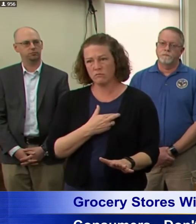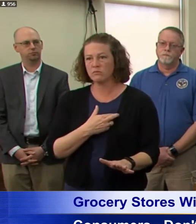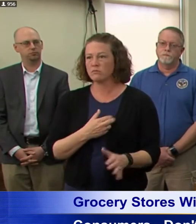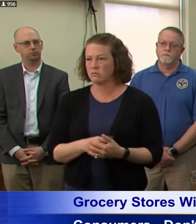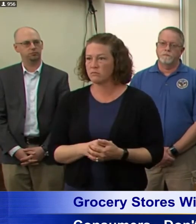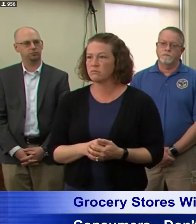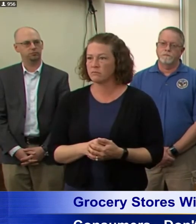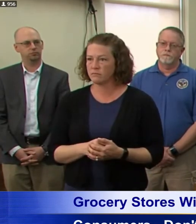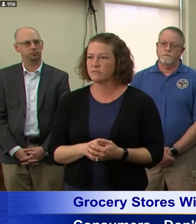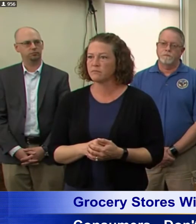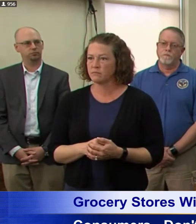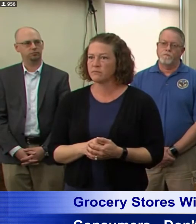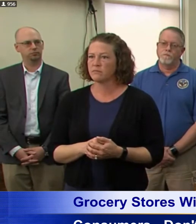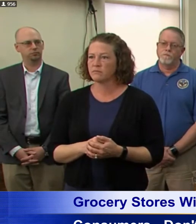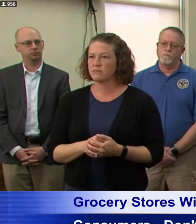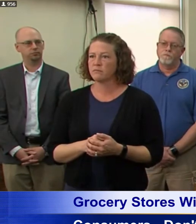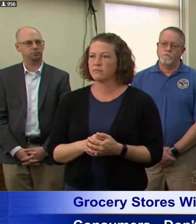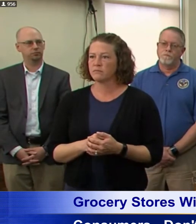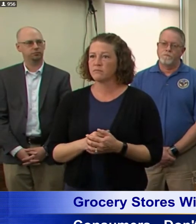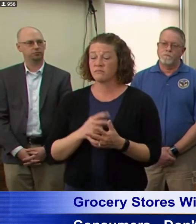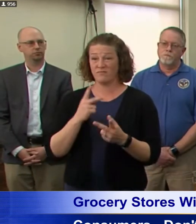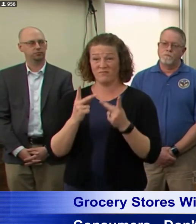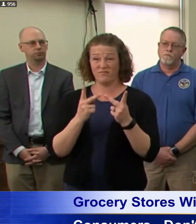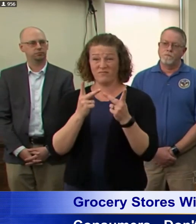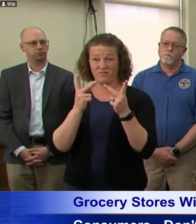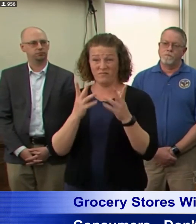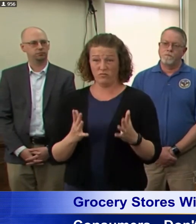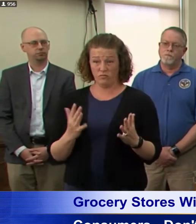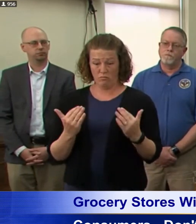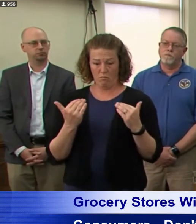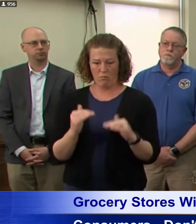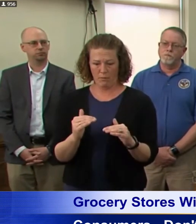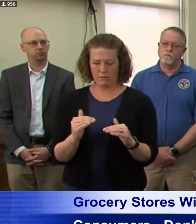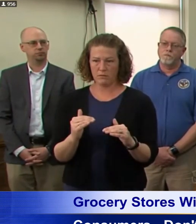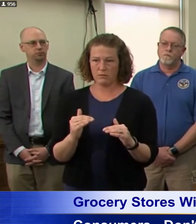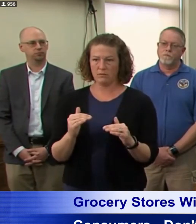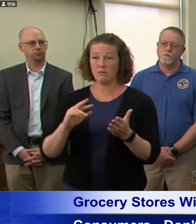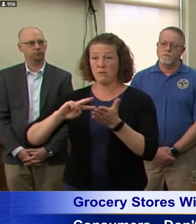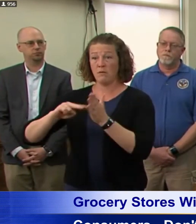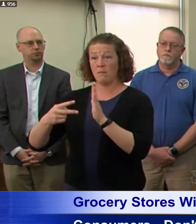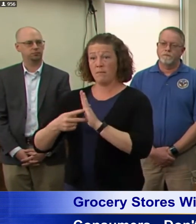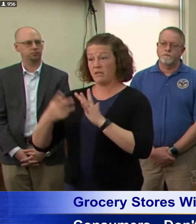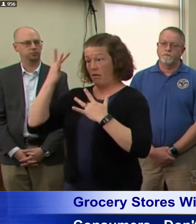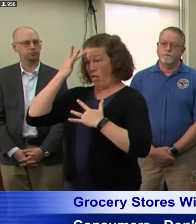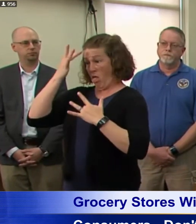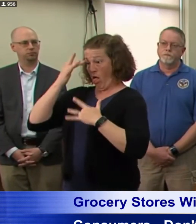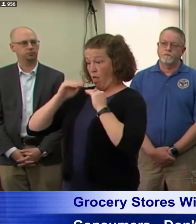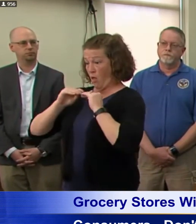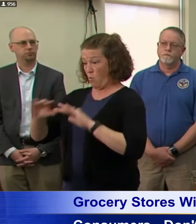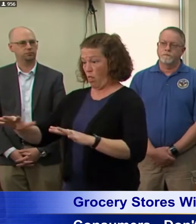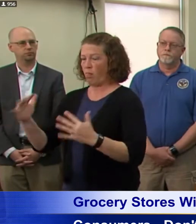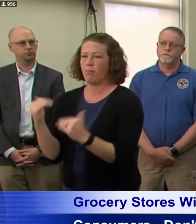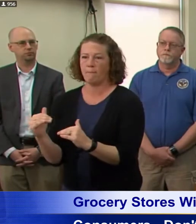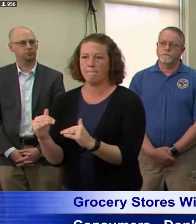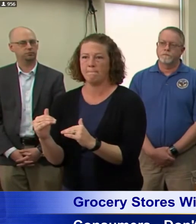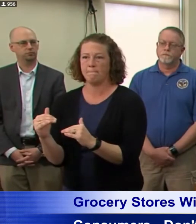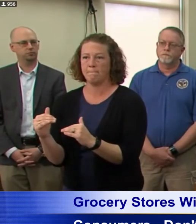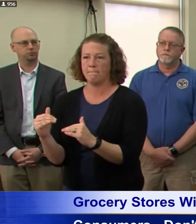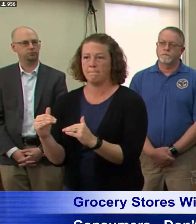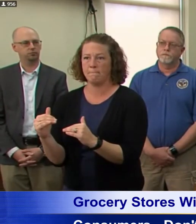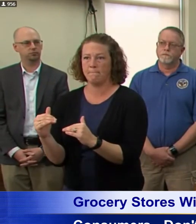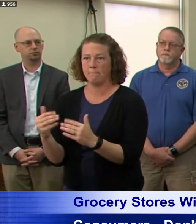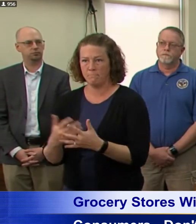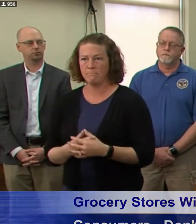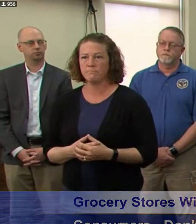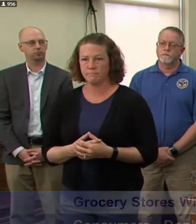Limiting visitors will decrease the possibility of this virus affecting our most vulnerable and will limit the spread.